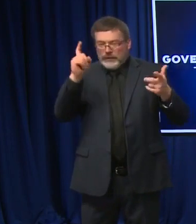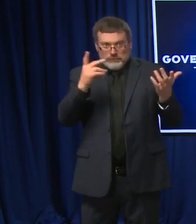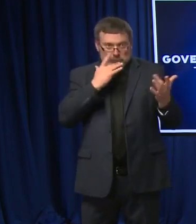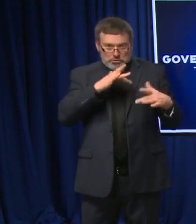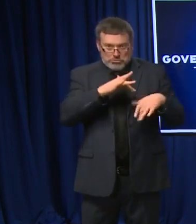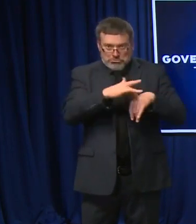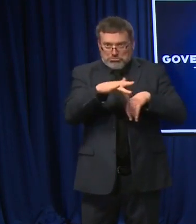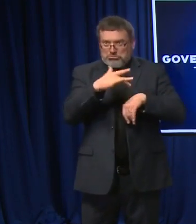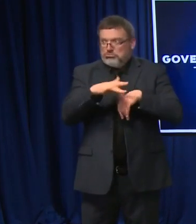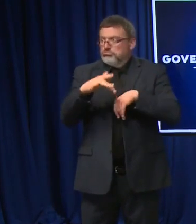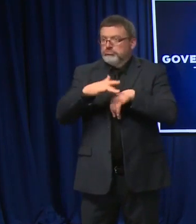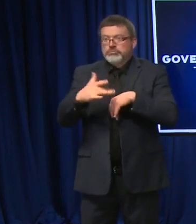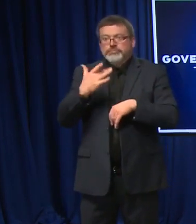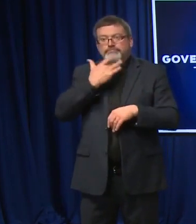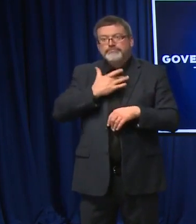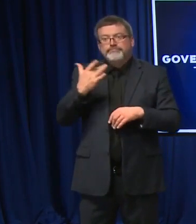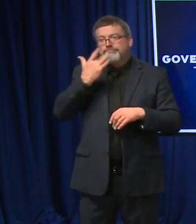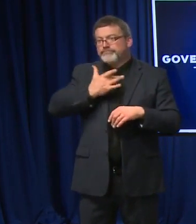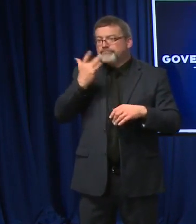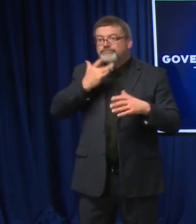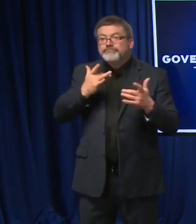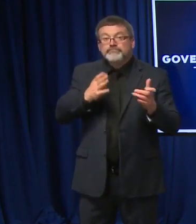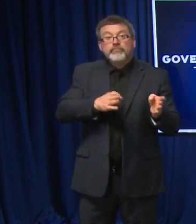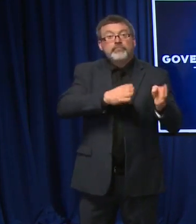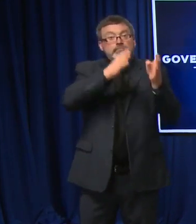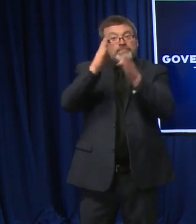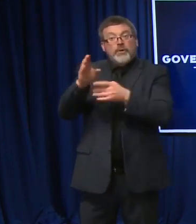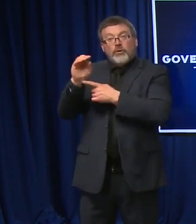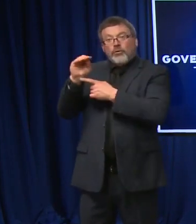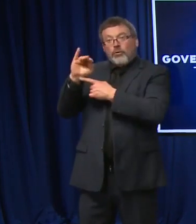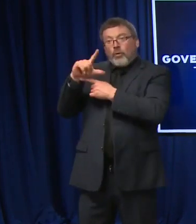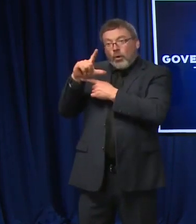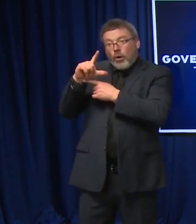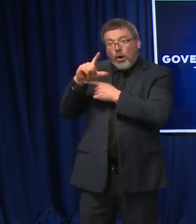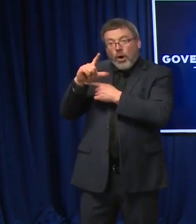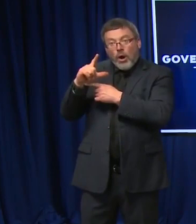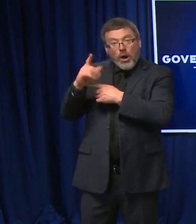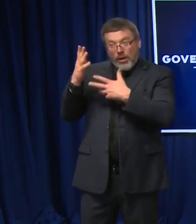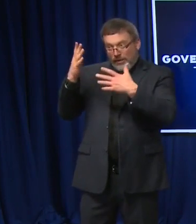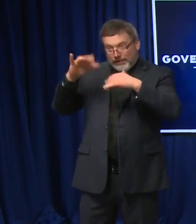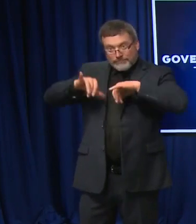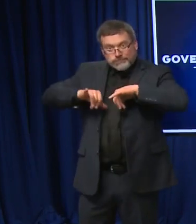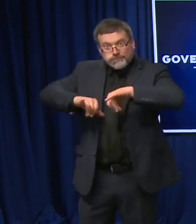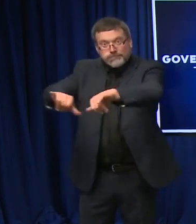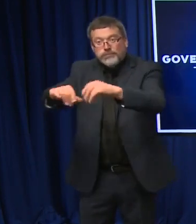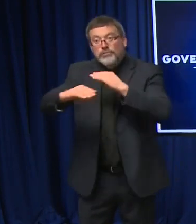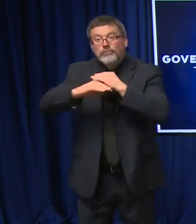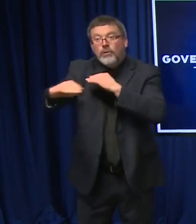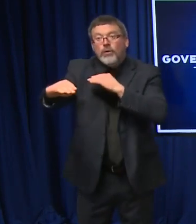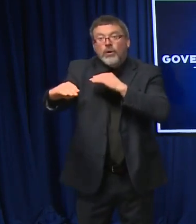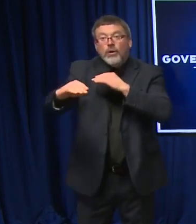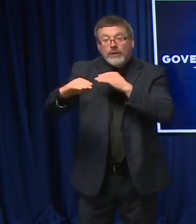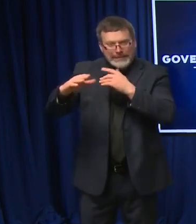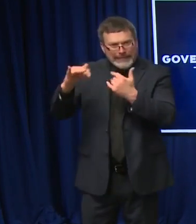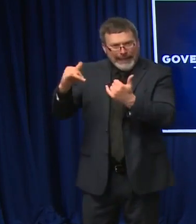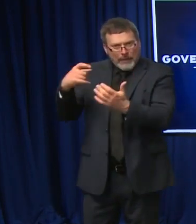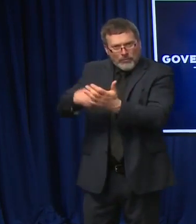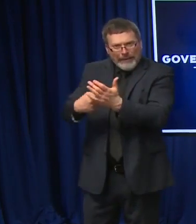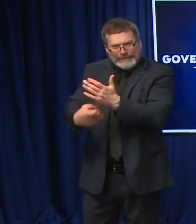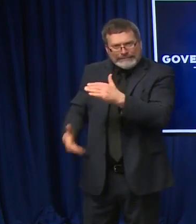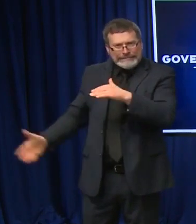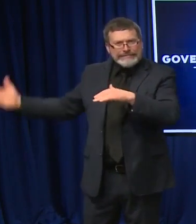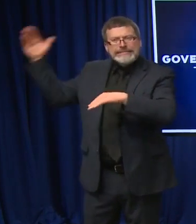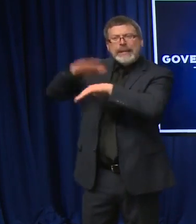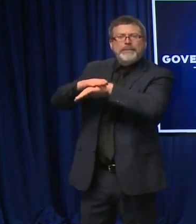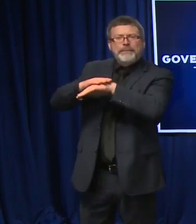staying ahead of the game. Where the oils are that go into the asphalt while the price of oil is highly inflated, the price of heating oil this coming winter,